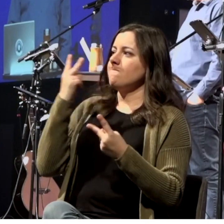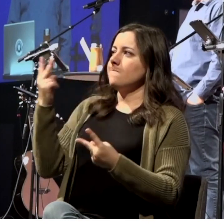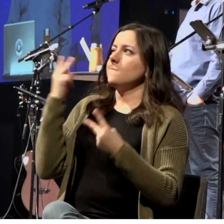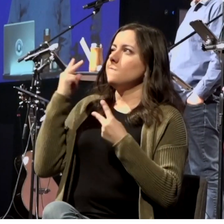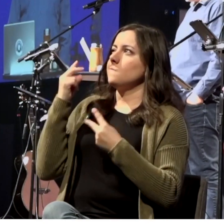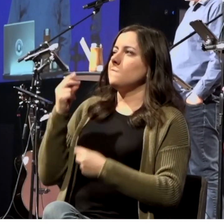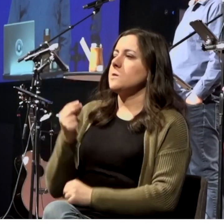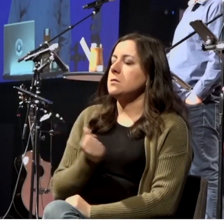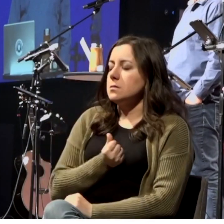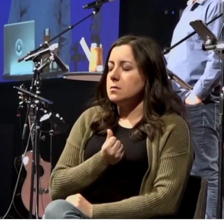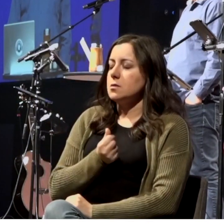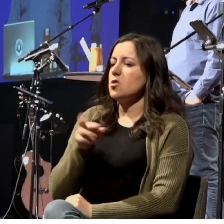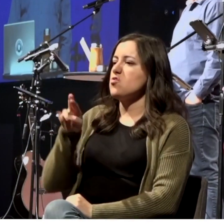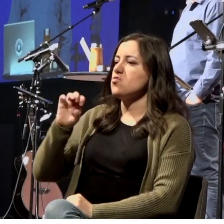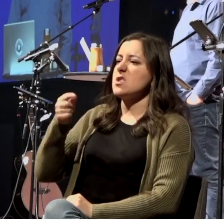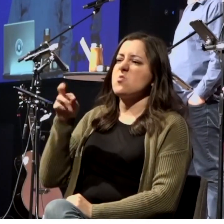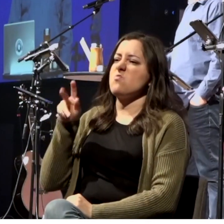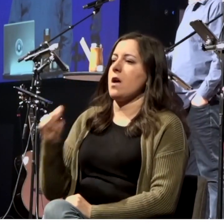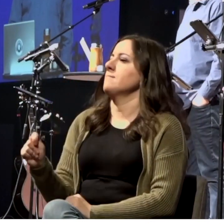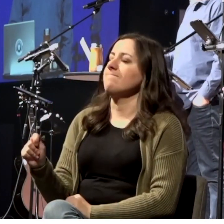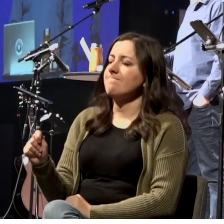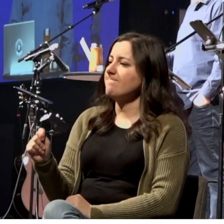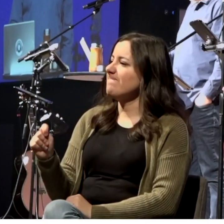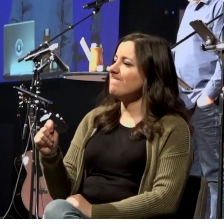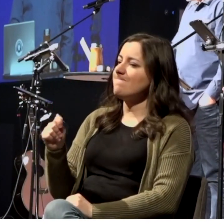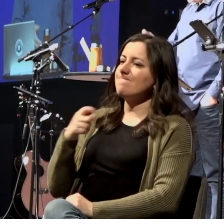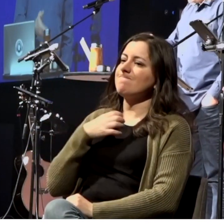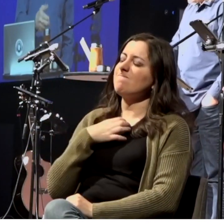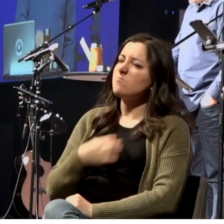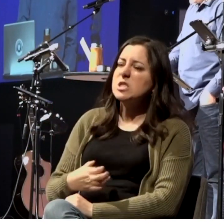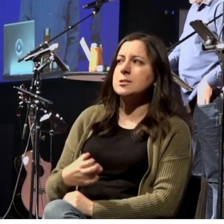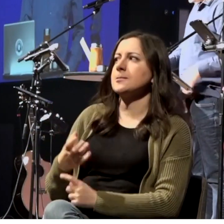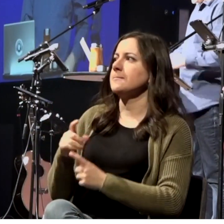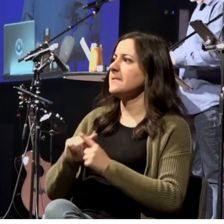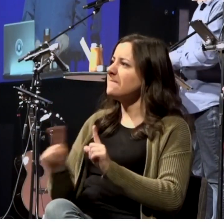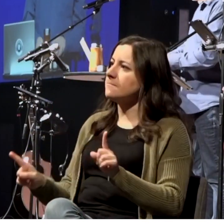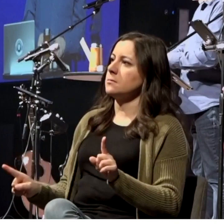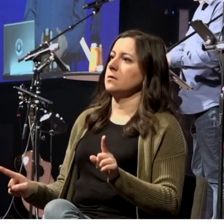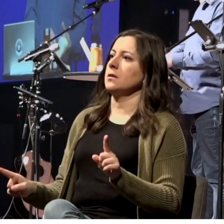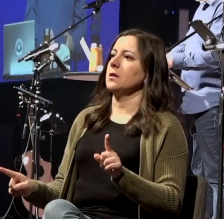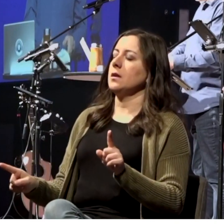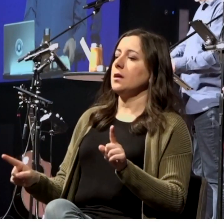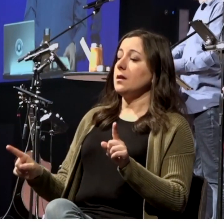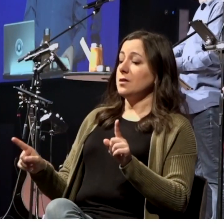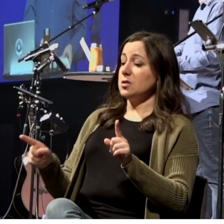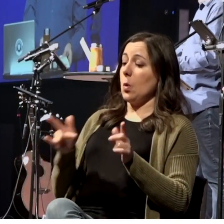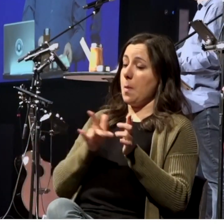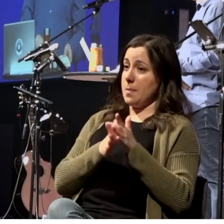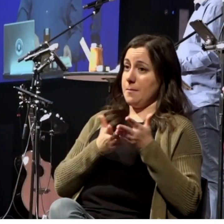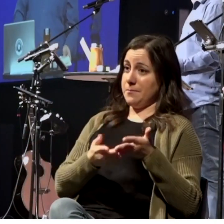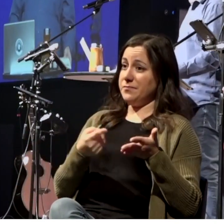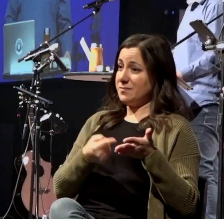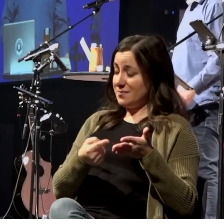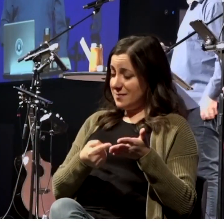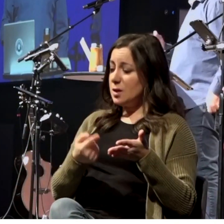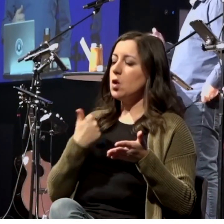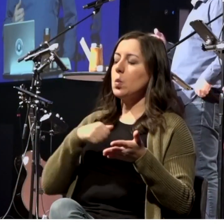Just profound regret. And so in our text, what we're seeing is Paul gets there, but he doesn't get right to work.